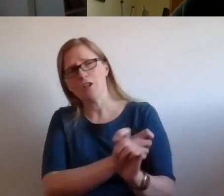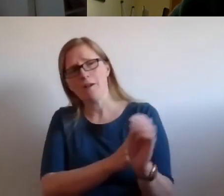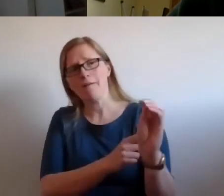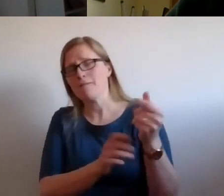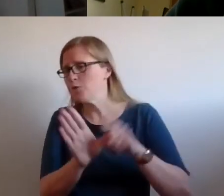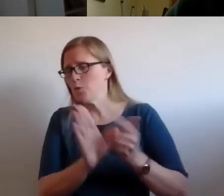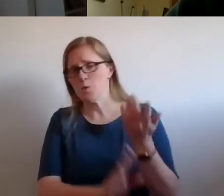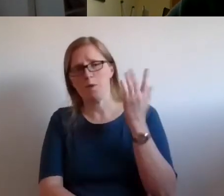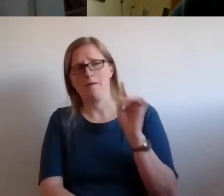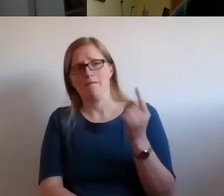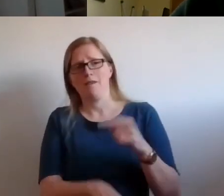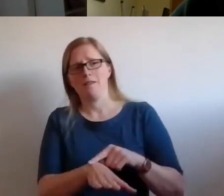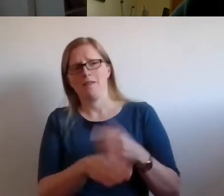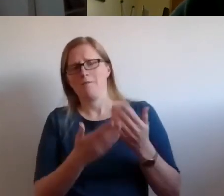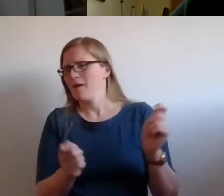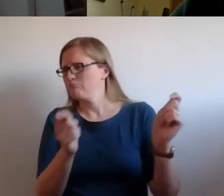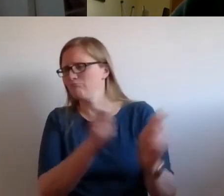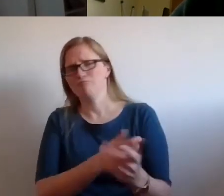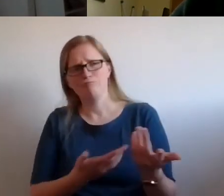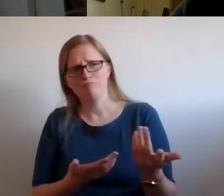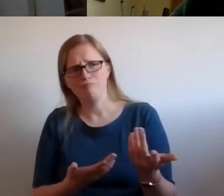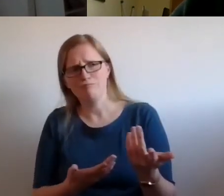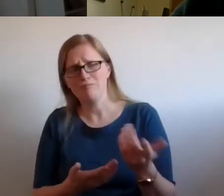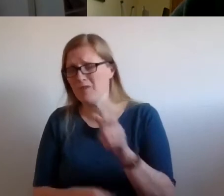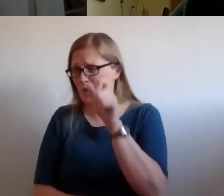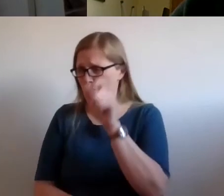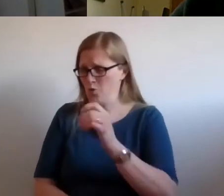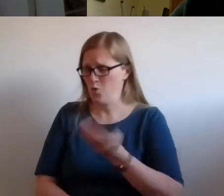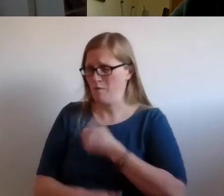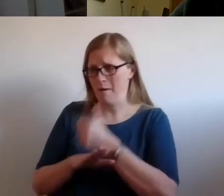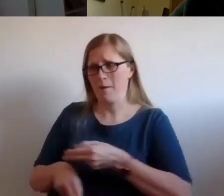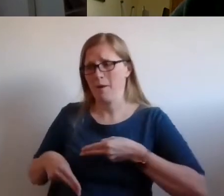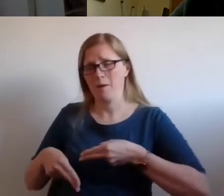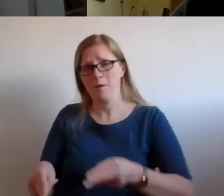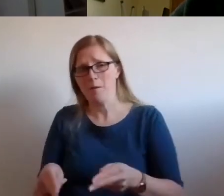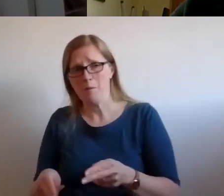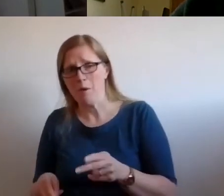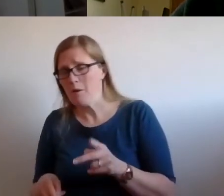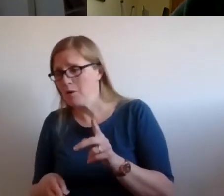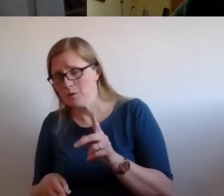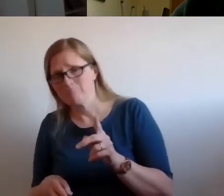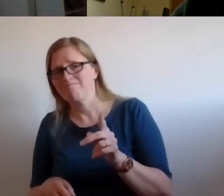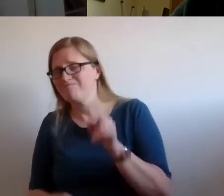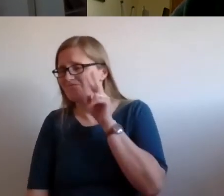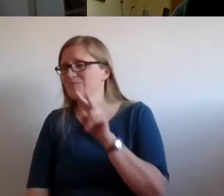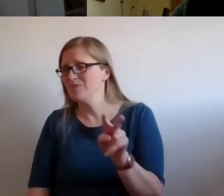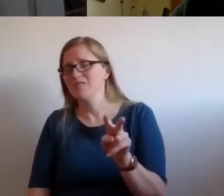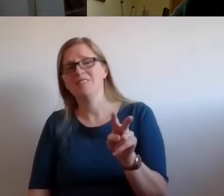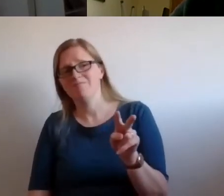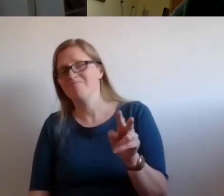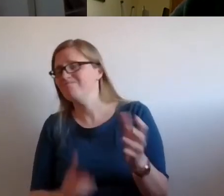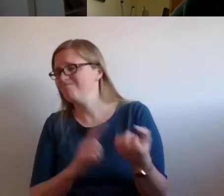and whatever, whatever this human rights based approach has done, I can see it myself. So this is for real. And